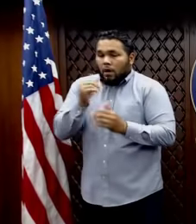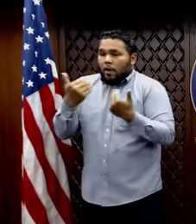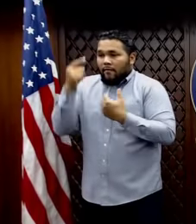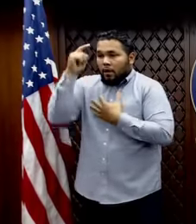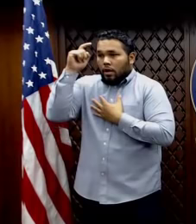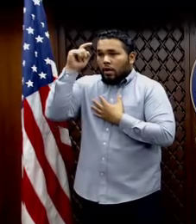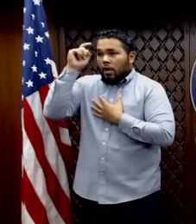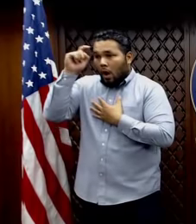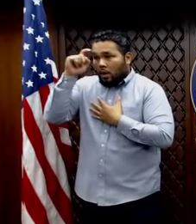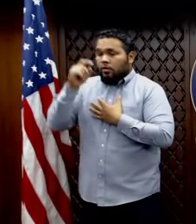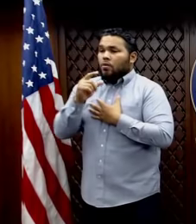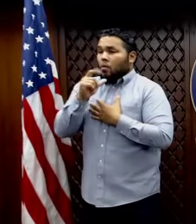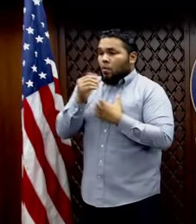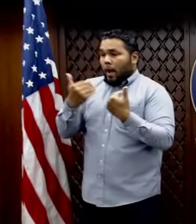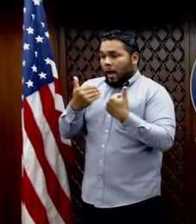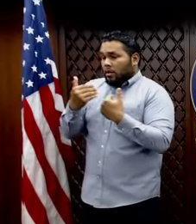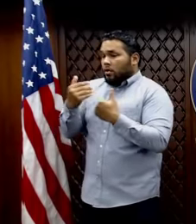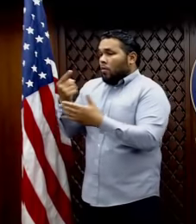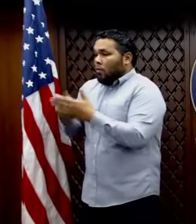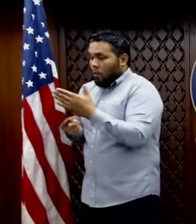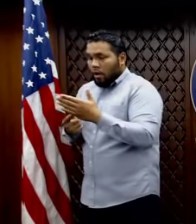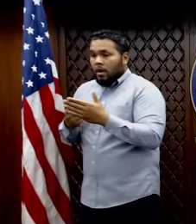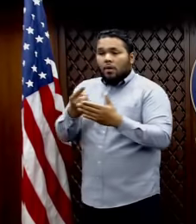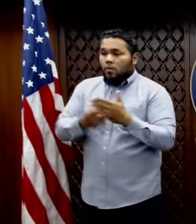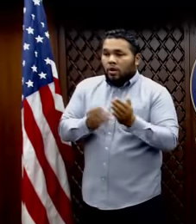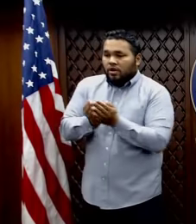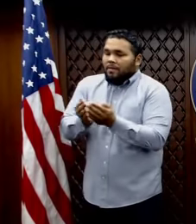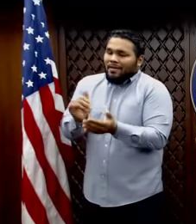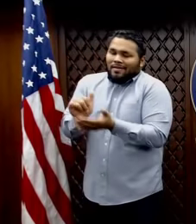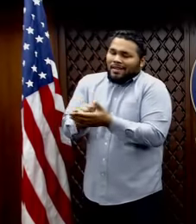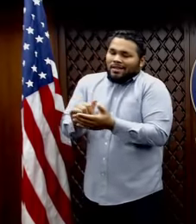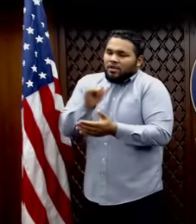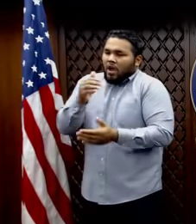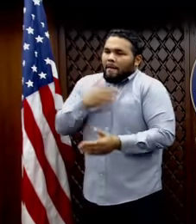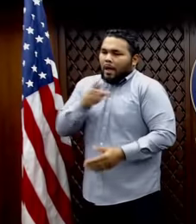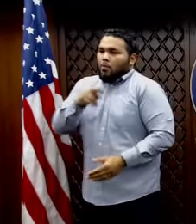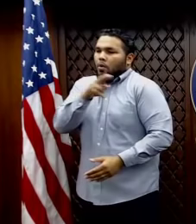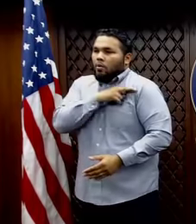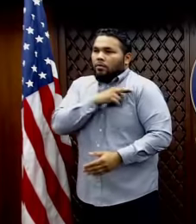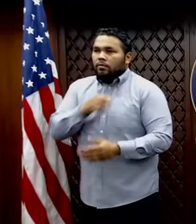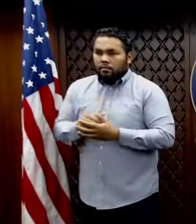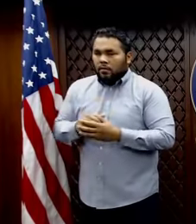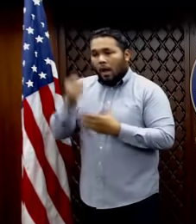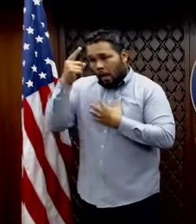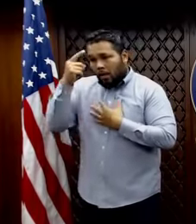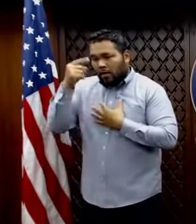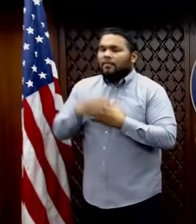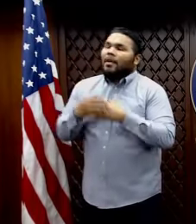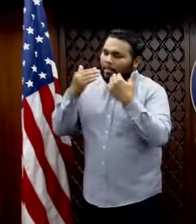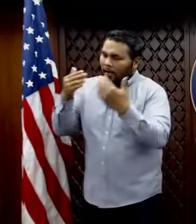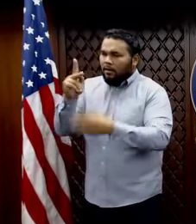of who has what on what ship. That's just not my role. I understand. Thank you. Thanks Kevin.